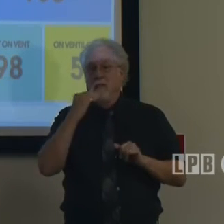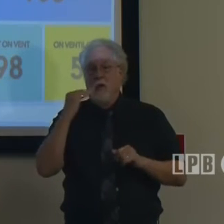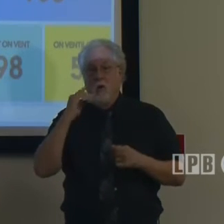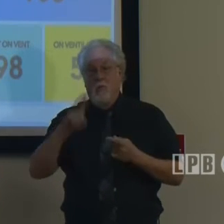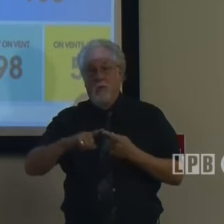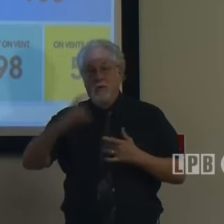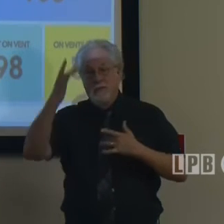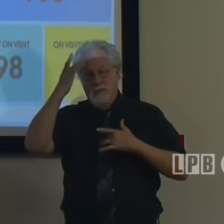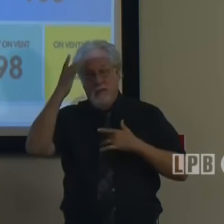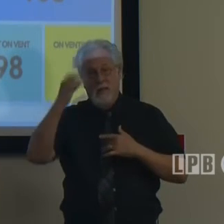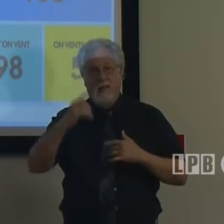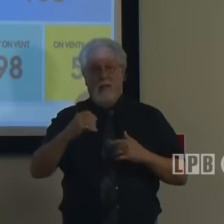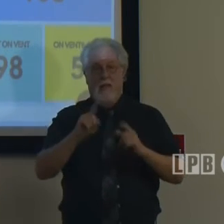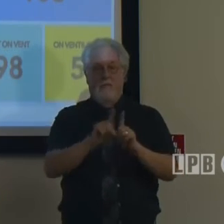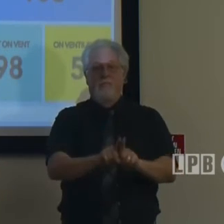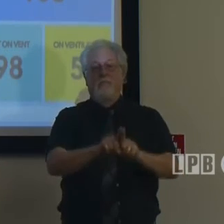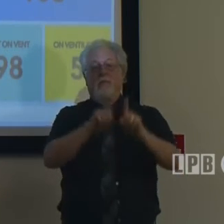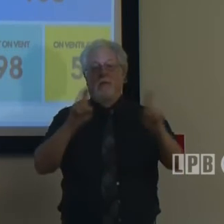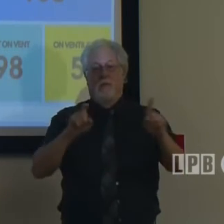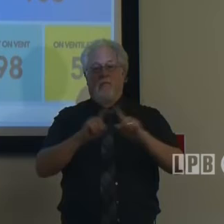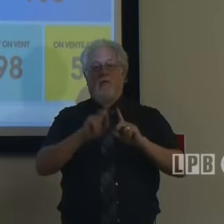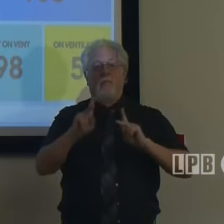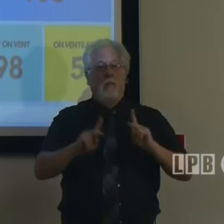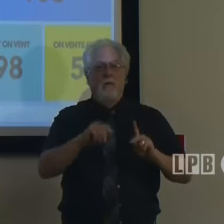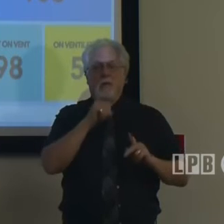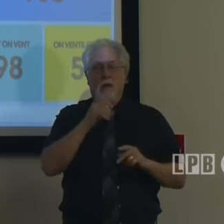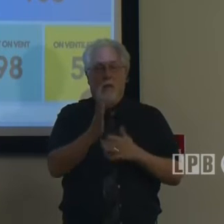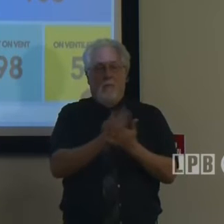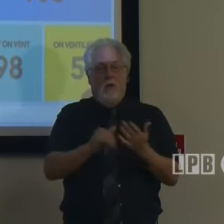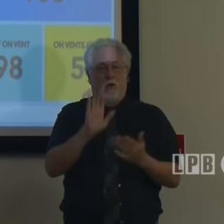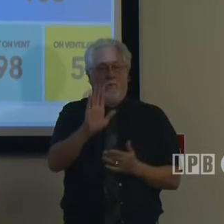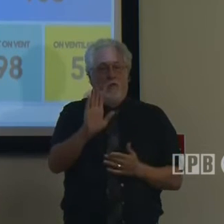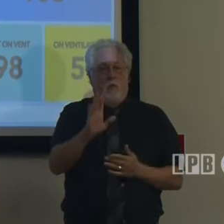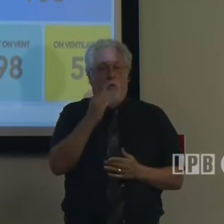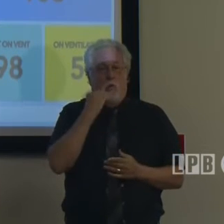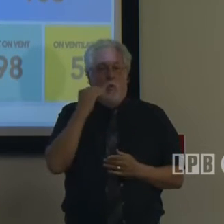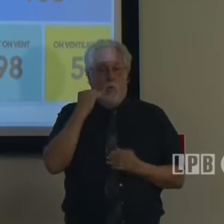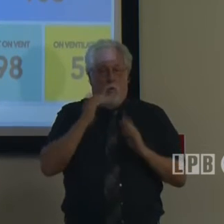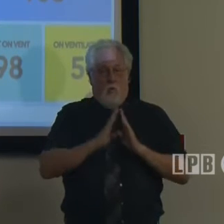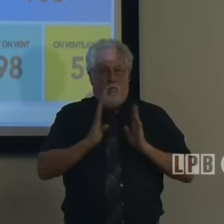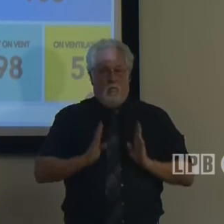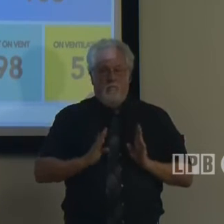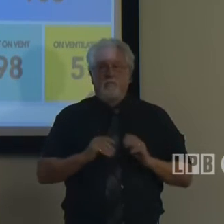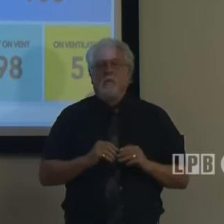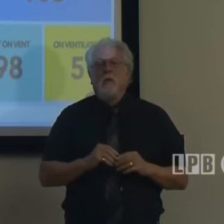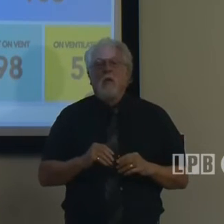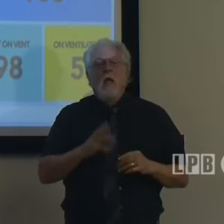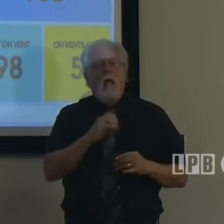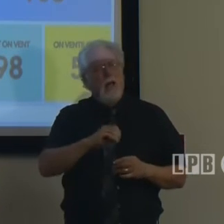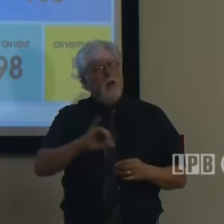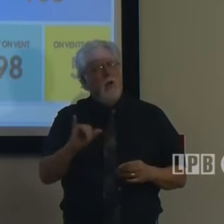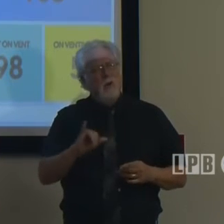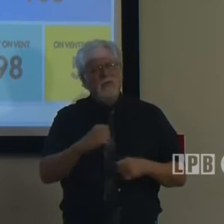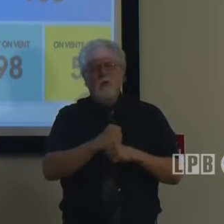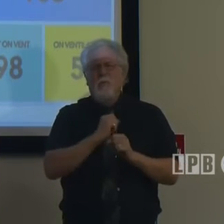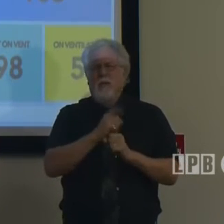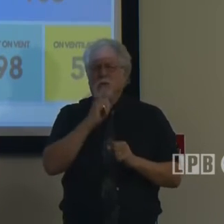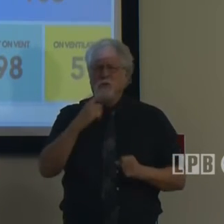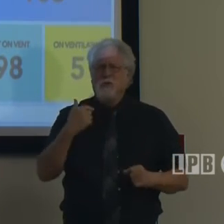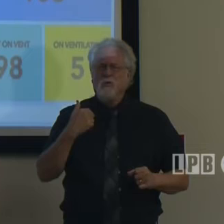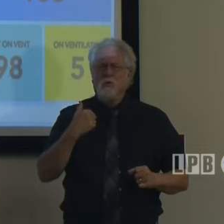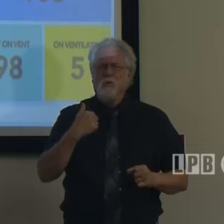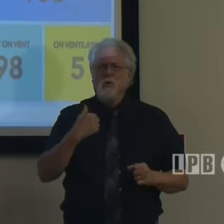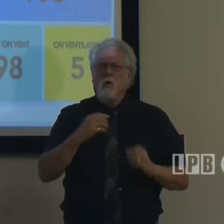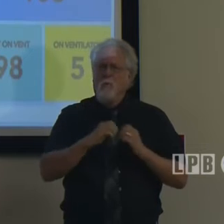sick, and be physically distanced from individuals who are not part of your household. And also make sure that we're